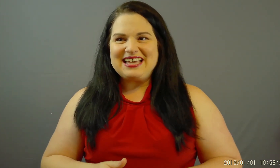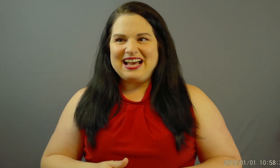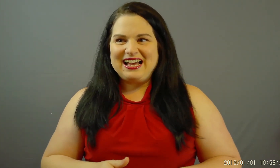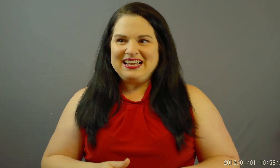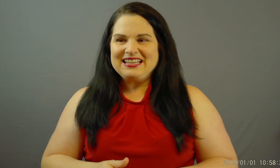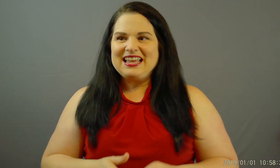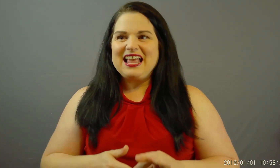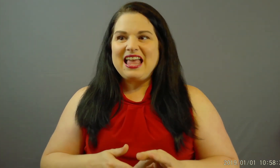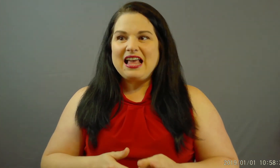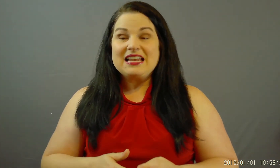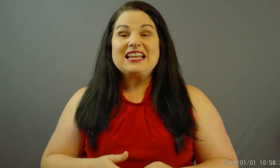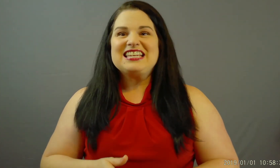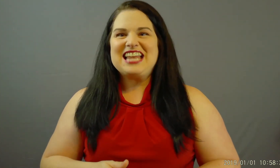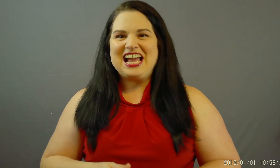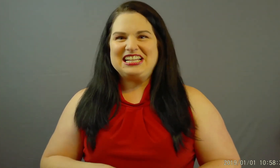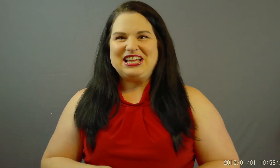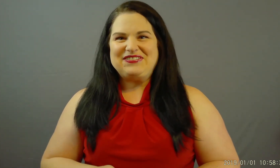9-11.